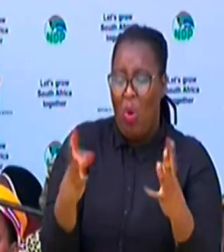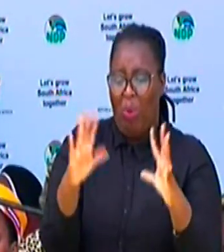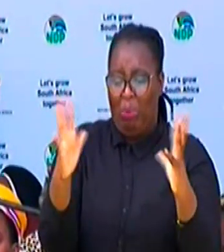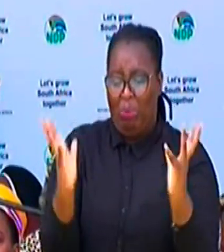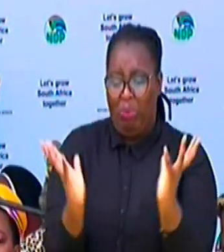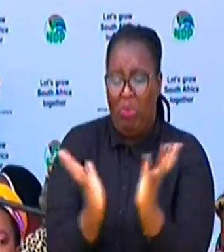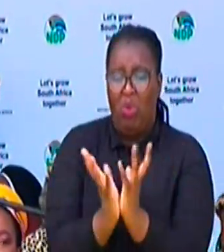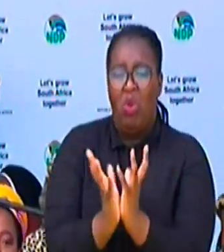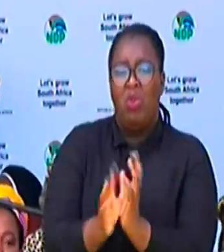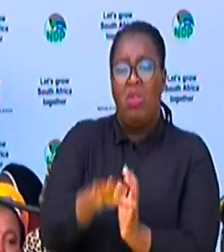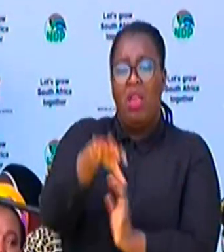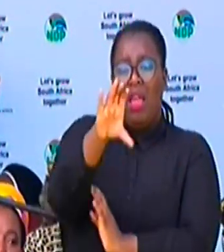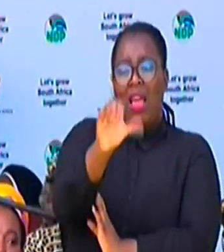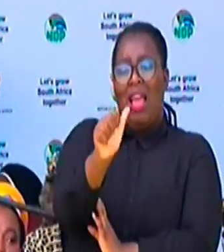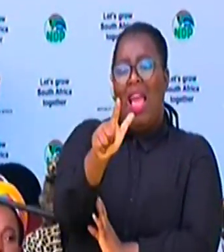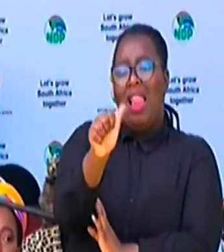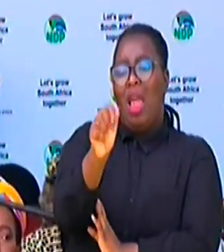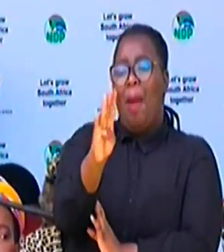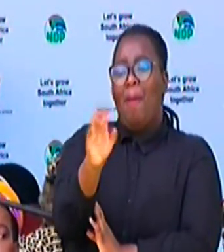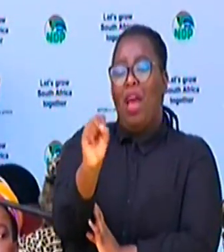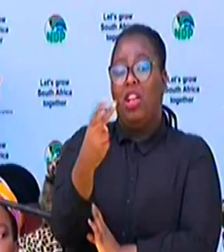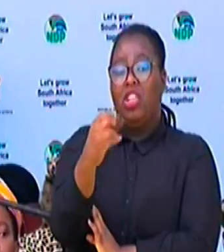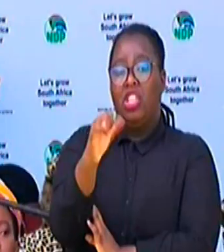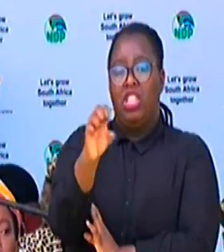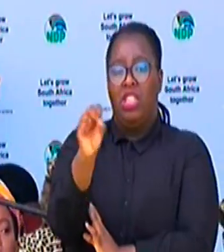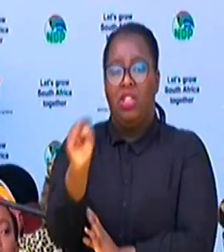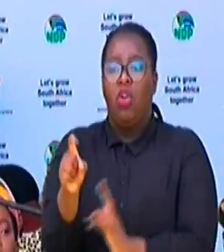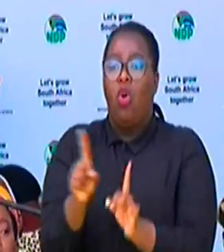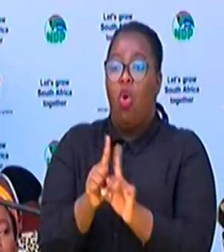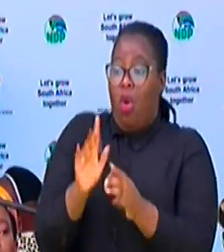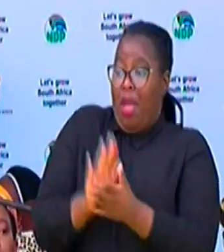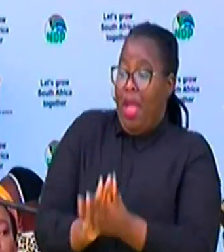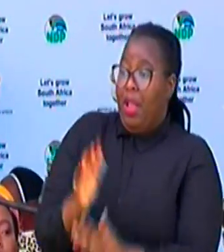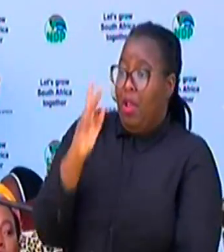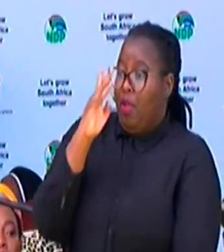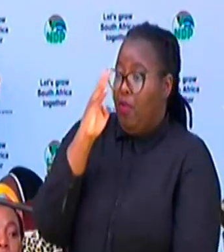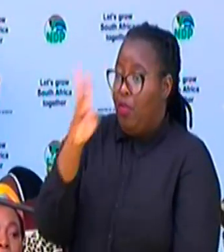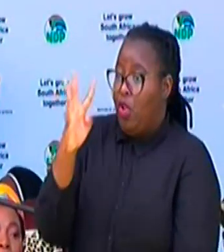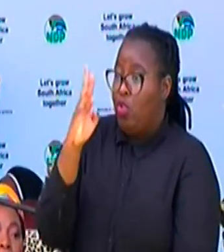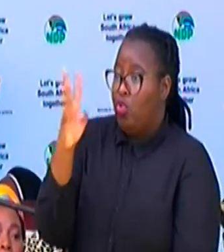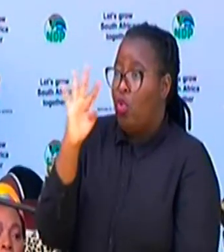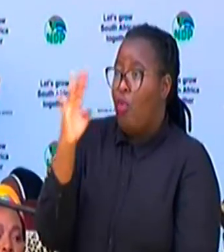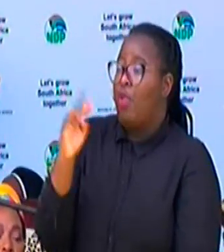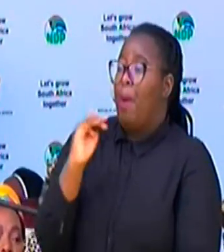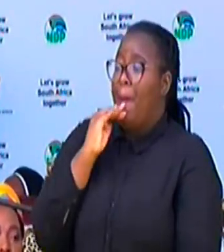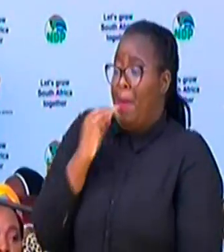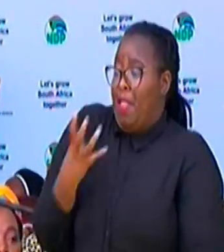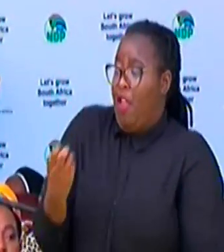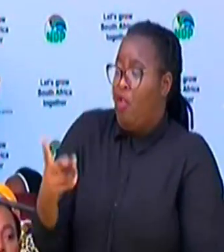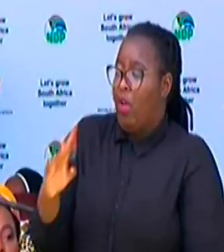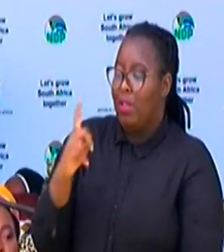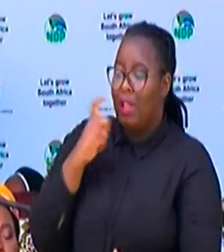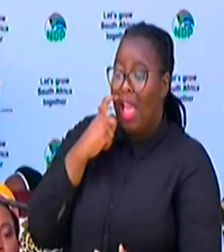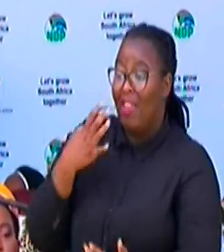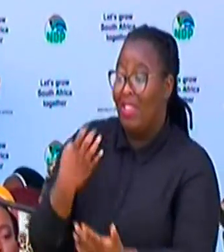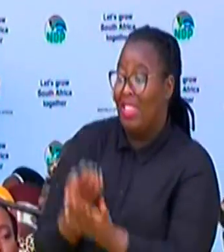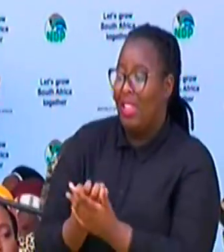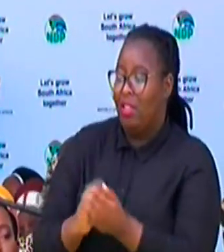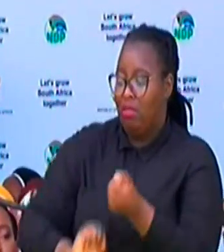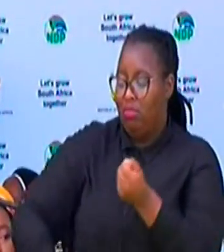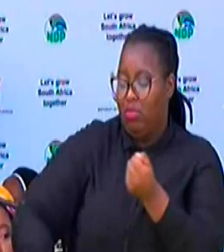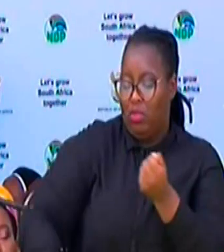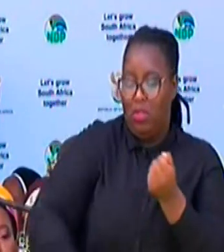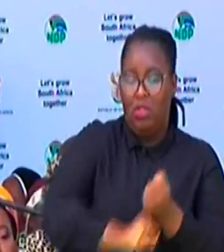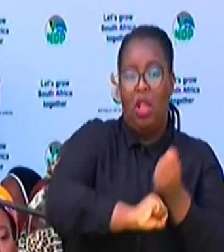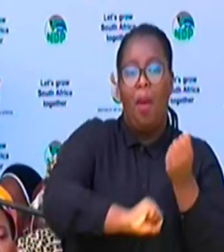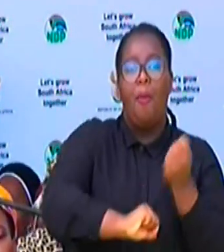grass baskets, milking pots, and philosophies, bear some evidence in support of this line